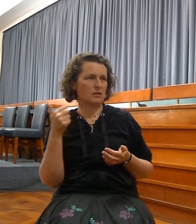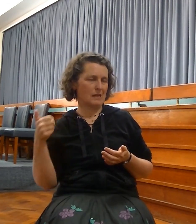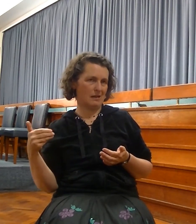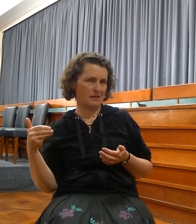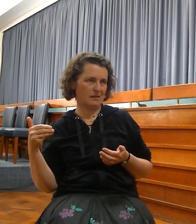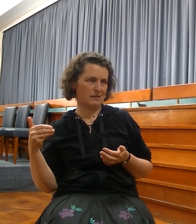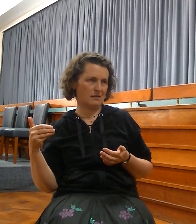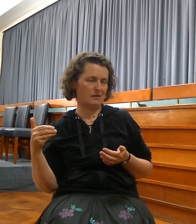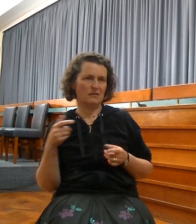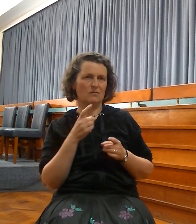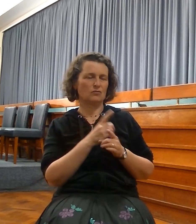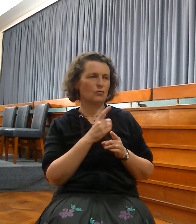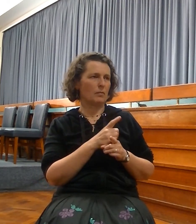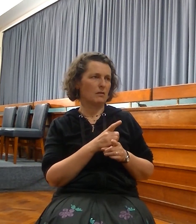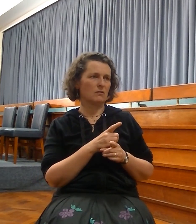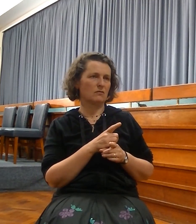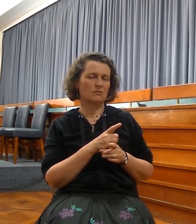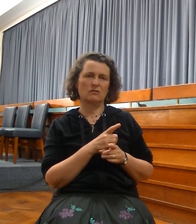condemn? A paraphrase of those verses.